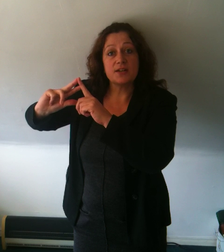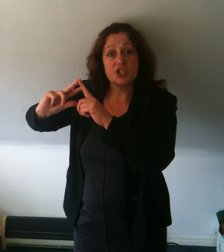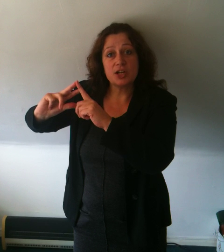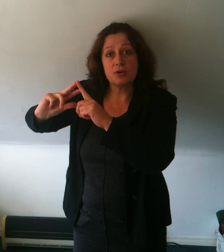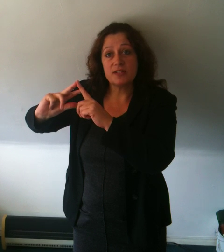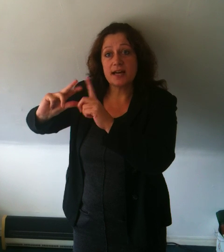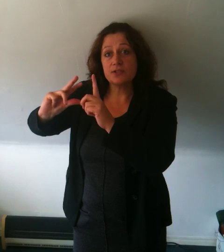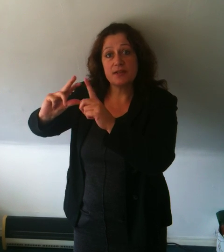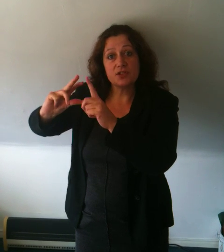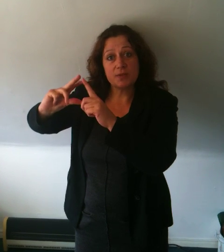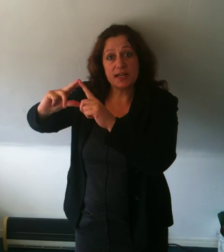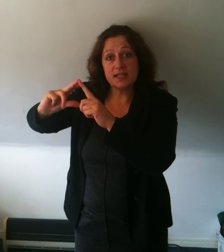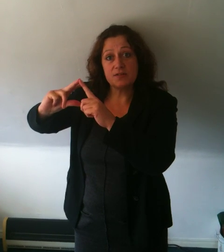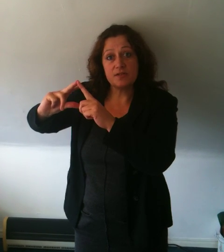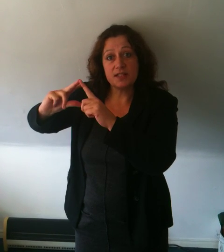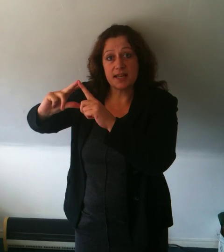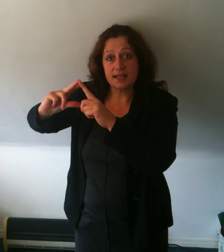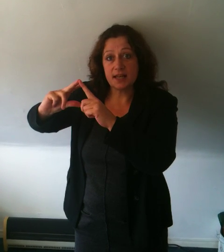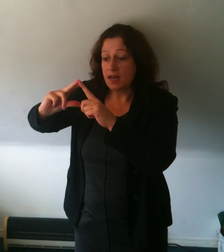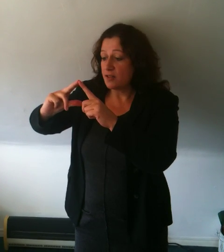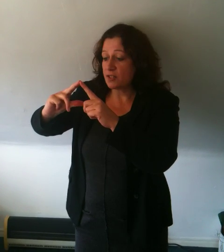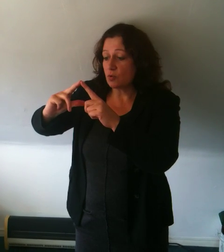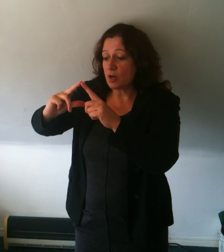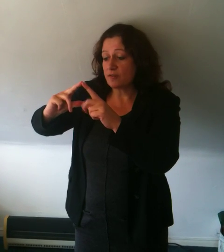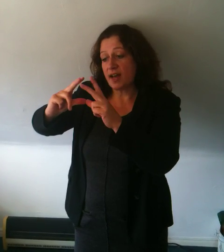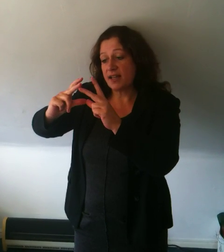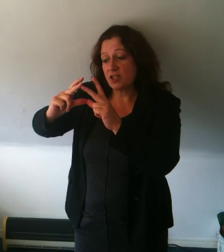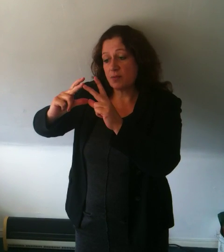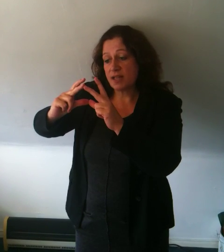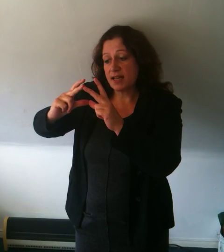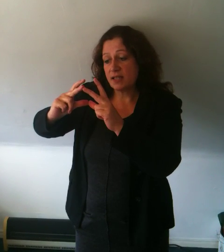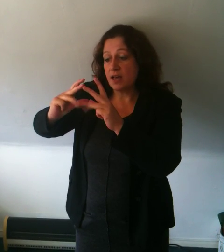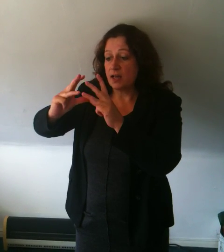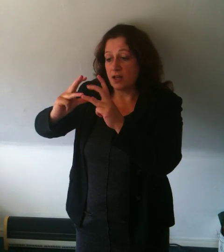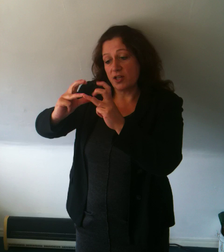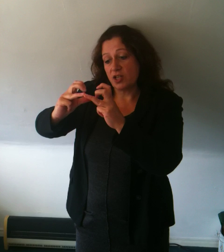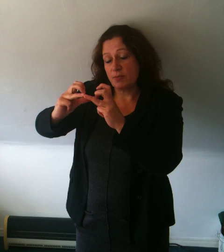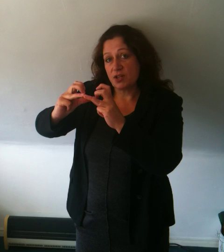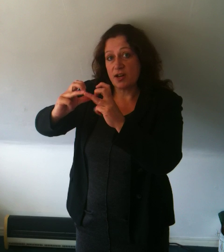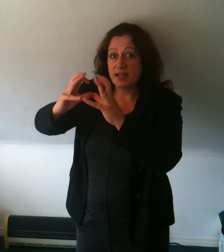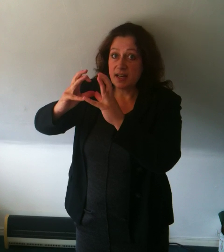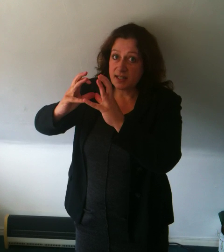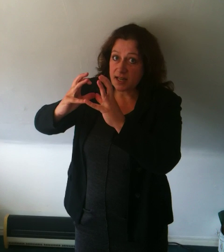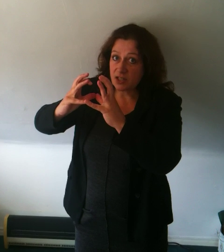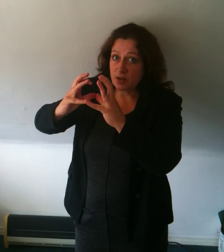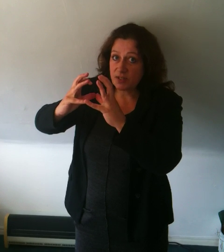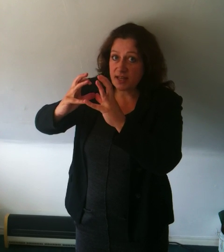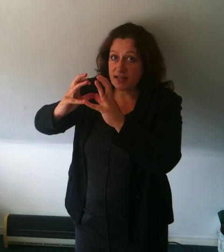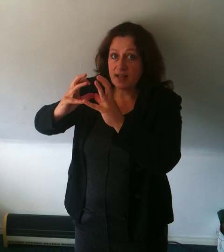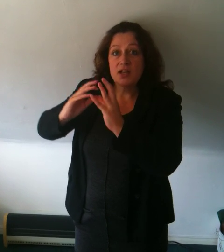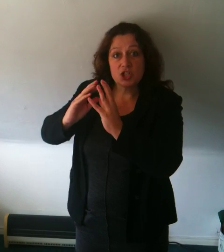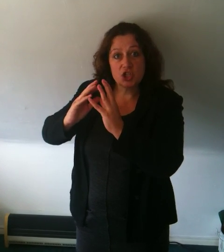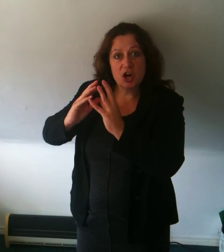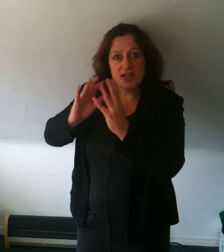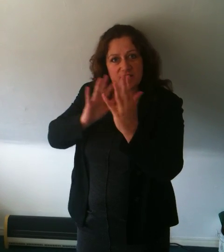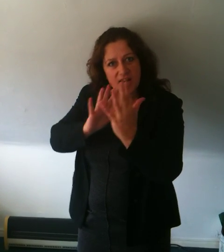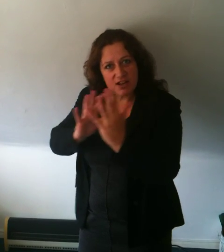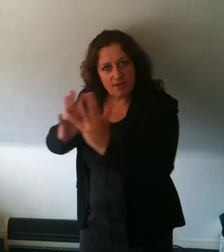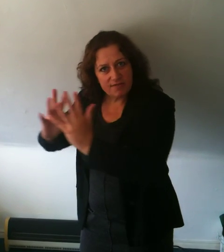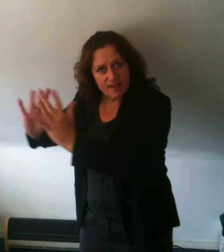without a shadow of a doubt, 7 times 8 is 56. This will work for 8 times 8, 9 times 9, 10 times 10. Just try to, if had a row of